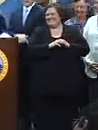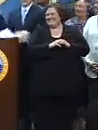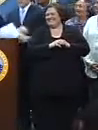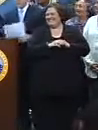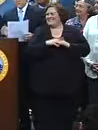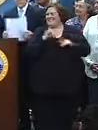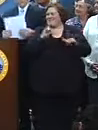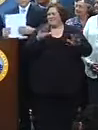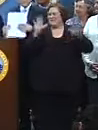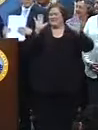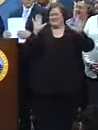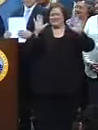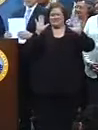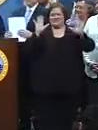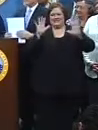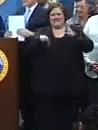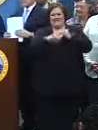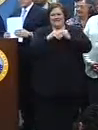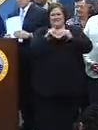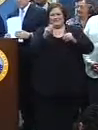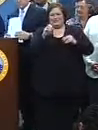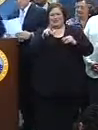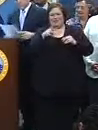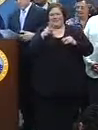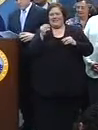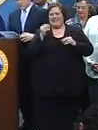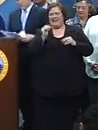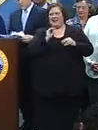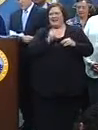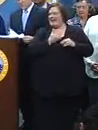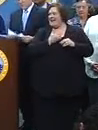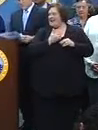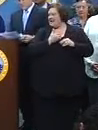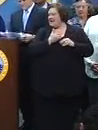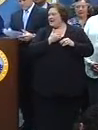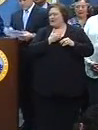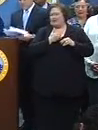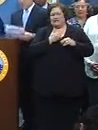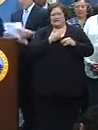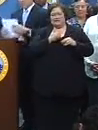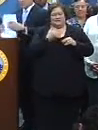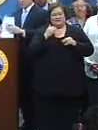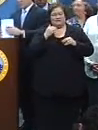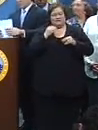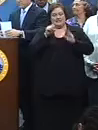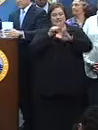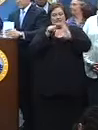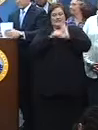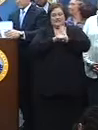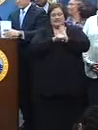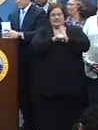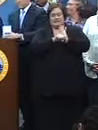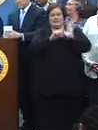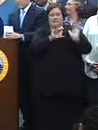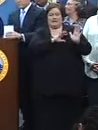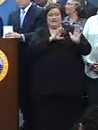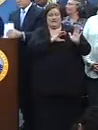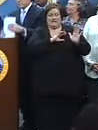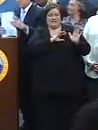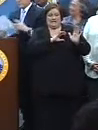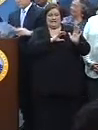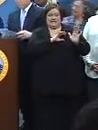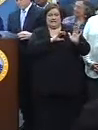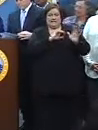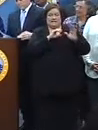Tremendous, tremendous additional tool in our tool chest. The ability for a state troop, we bring them in. They can't